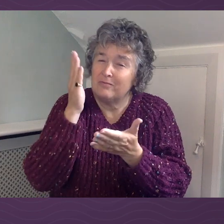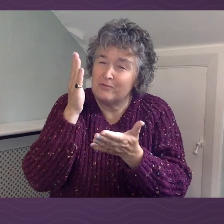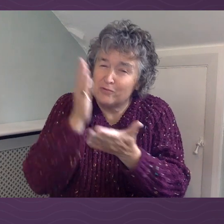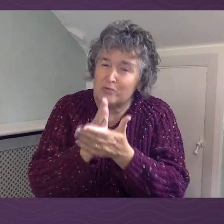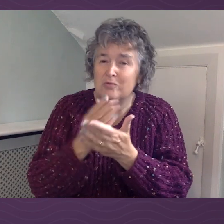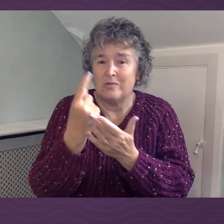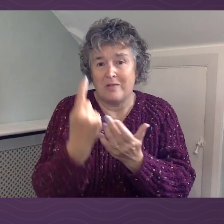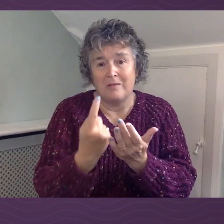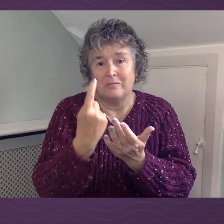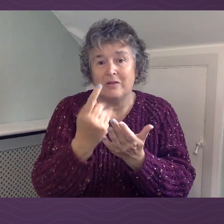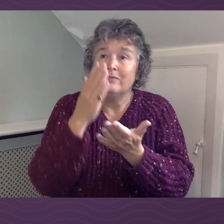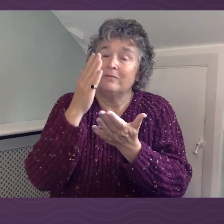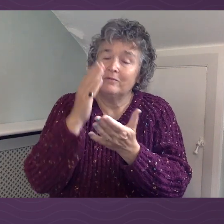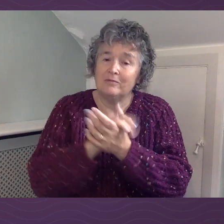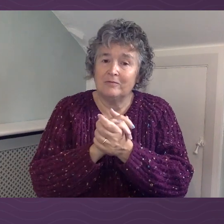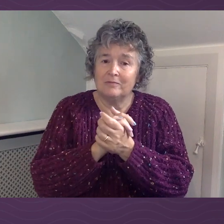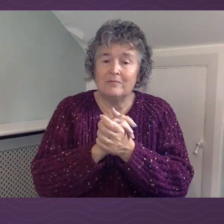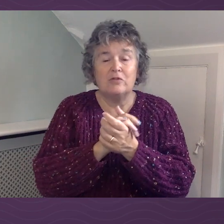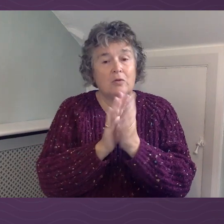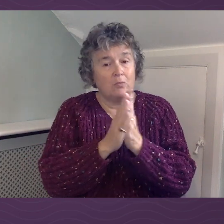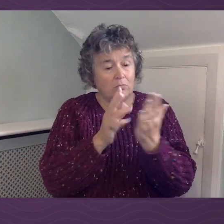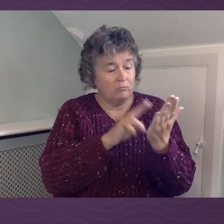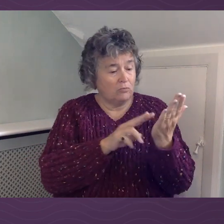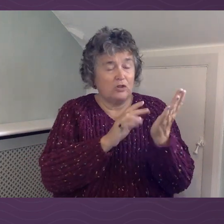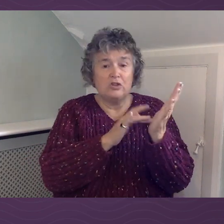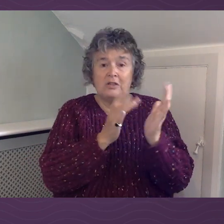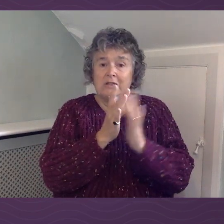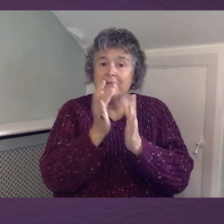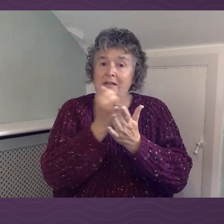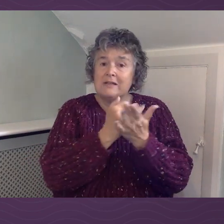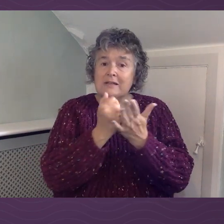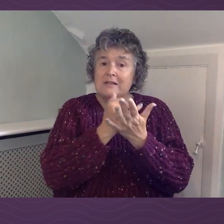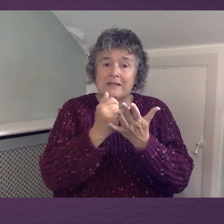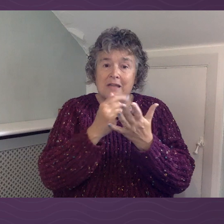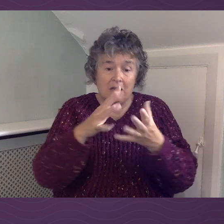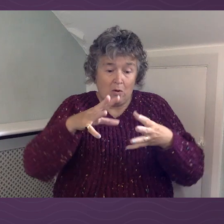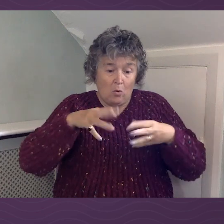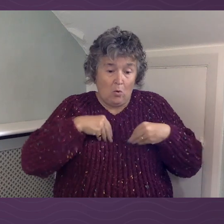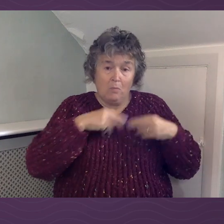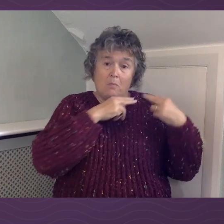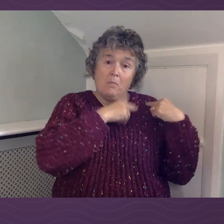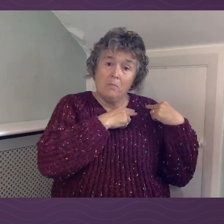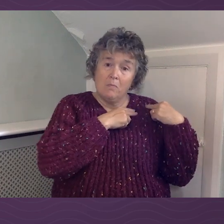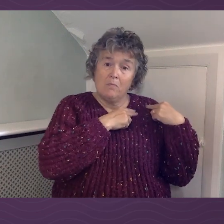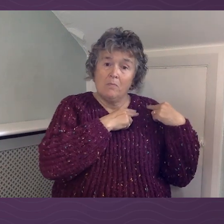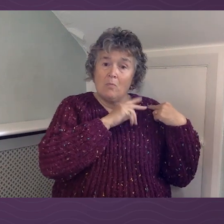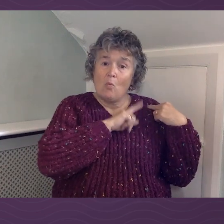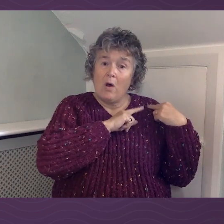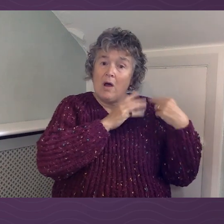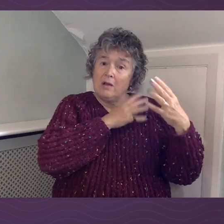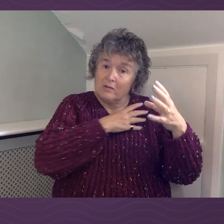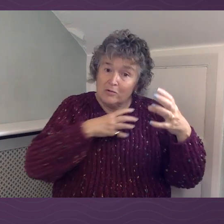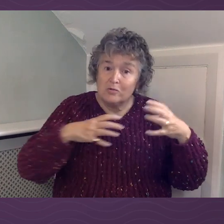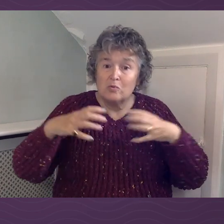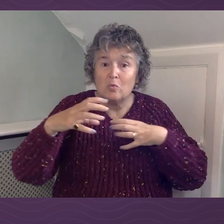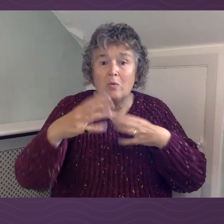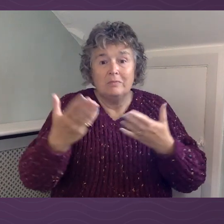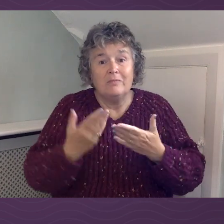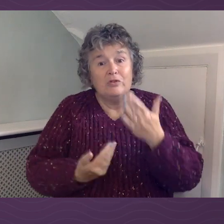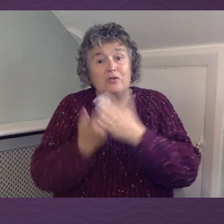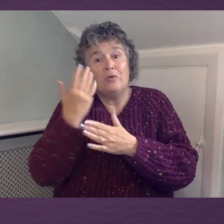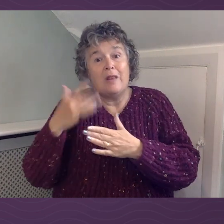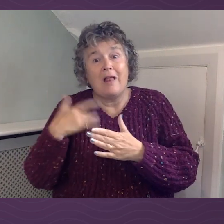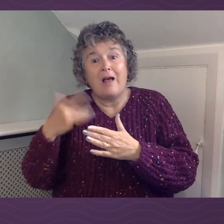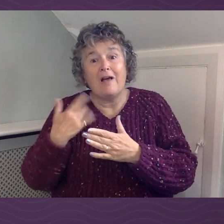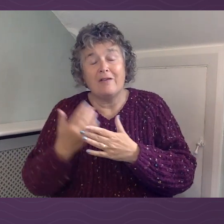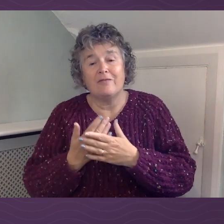So in this verse you see Jesus took all of our sin so that we could live a new life. And then it quotes my desire and